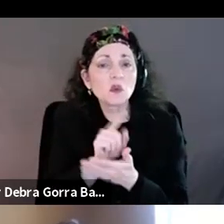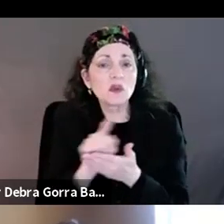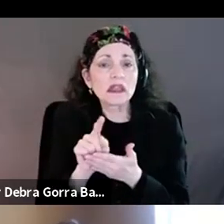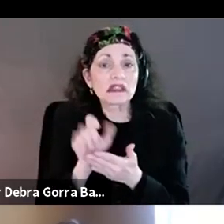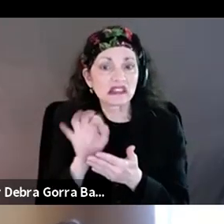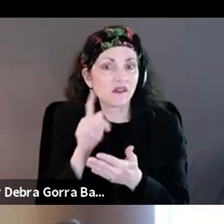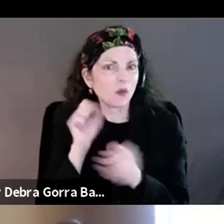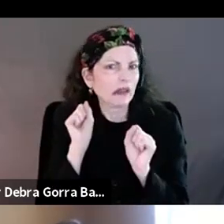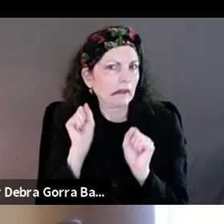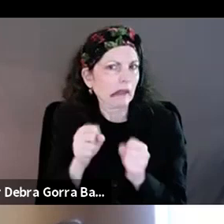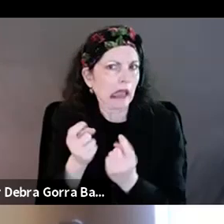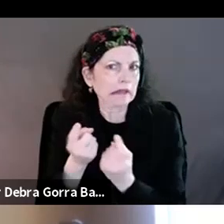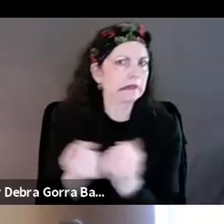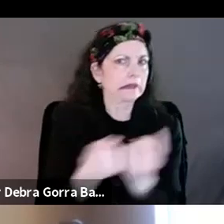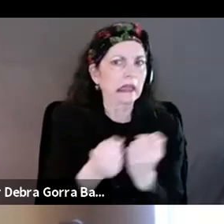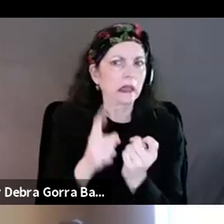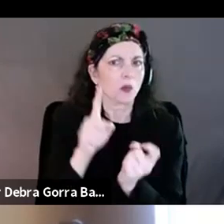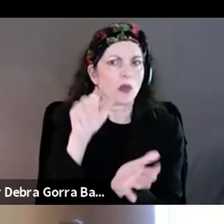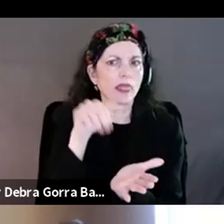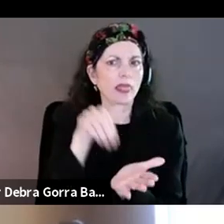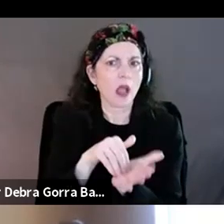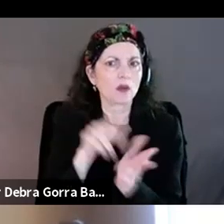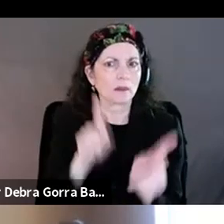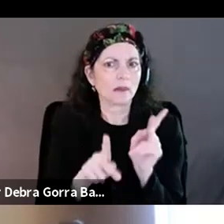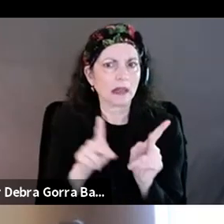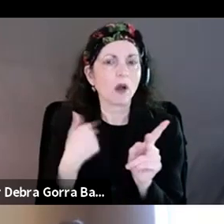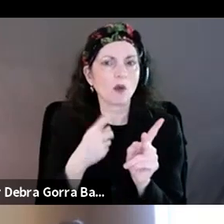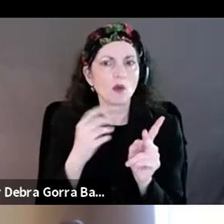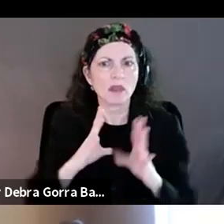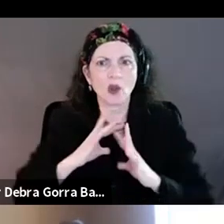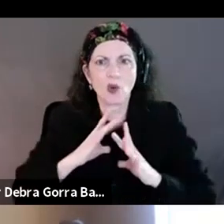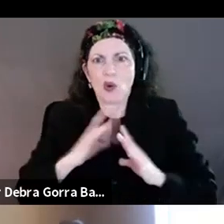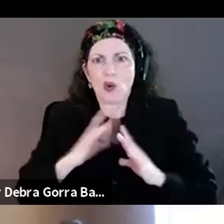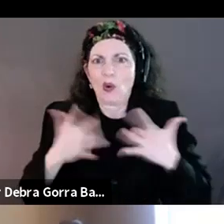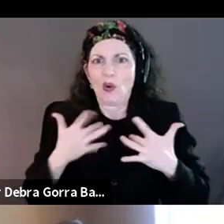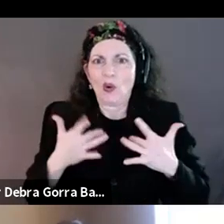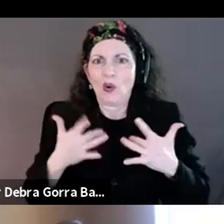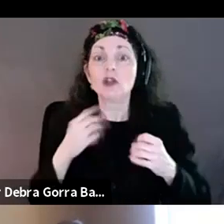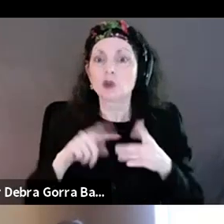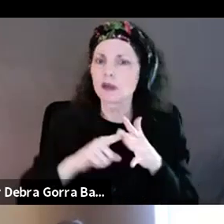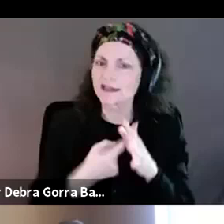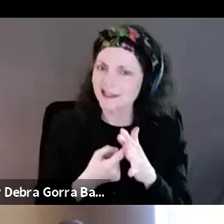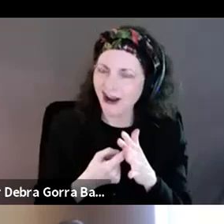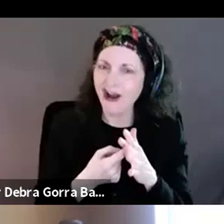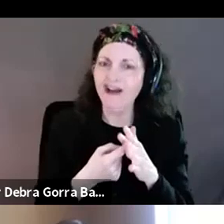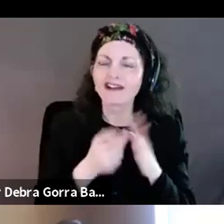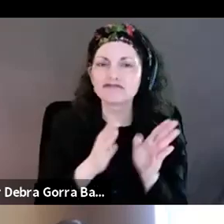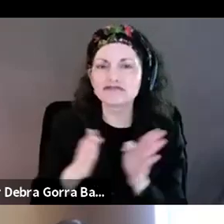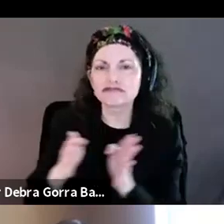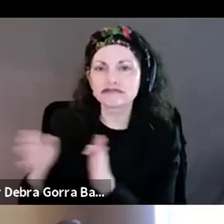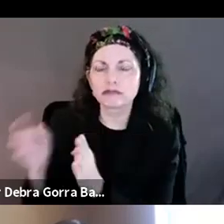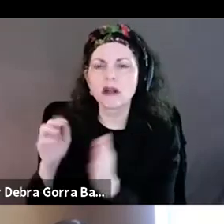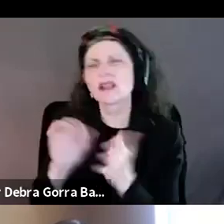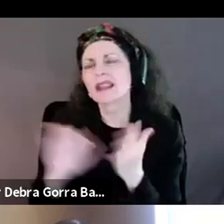people, that would be, you know, amazing. And so we just started putting together what's essentially a syllabus